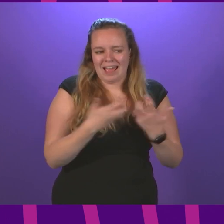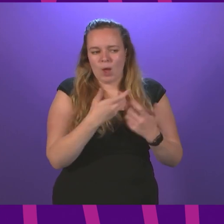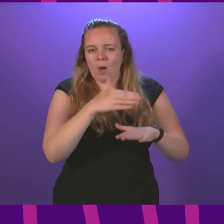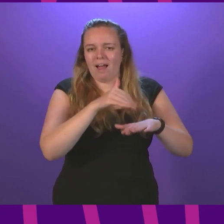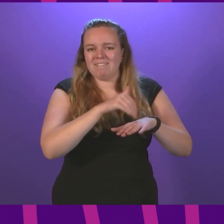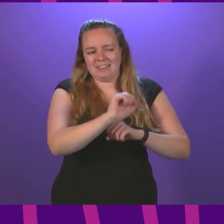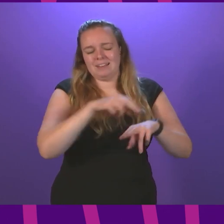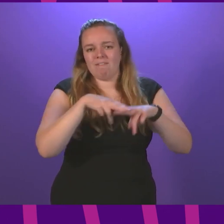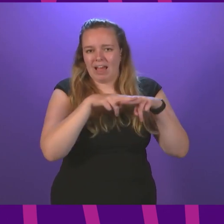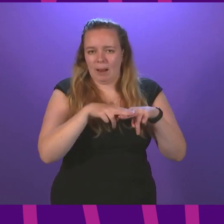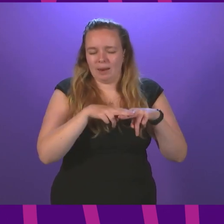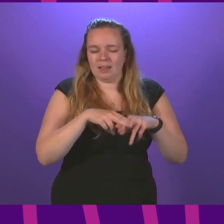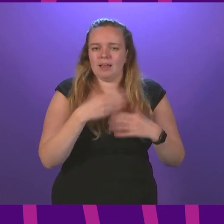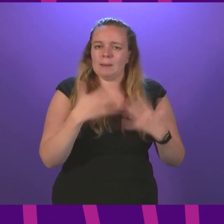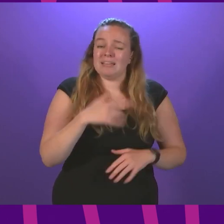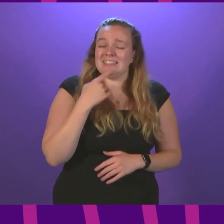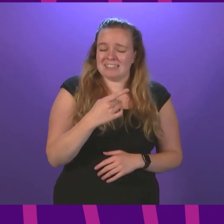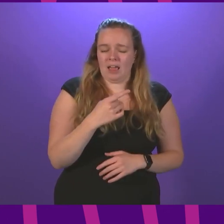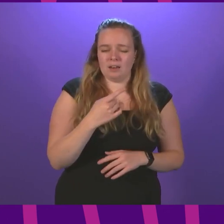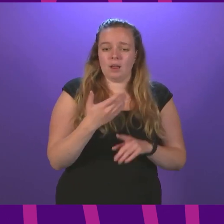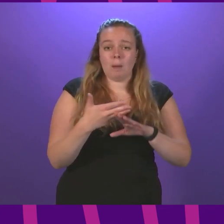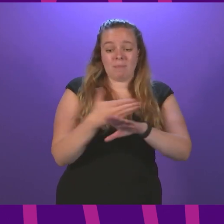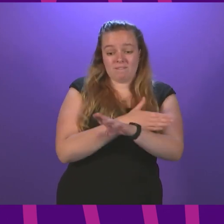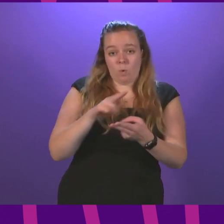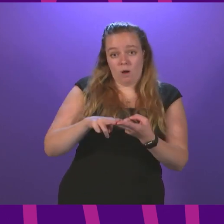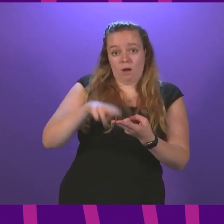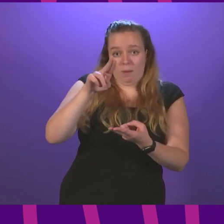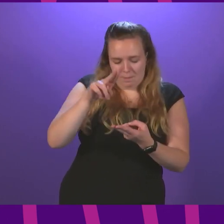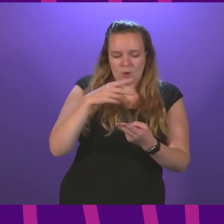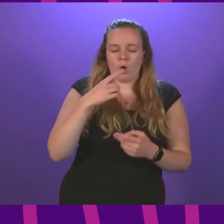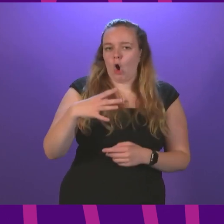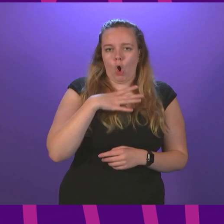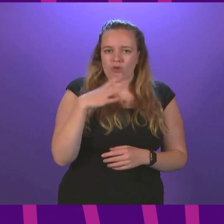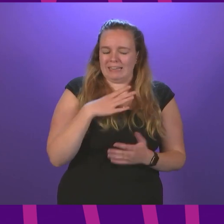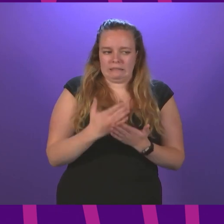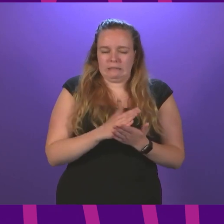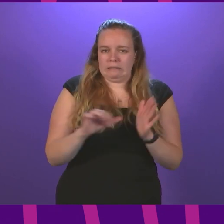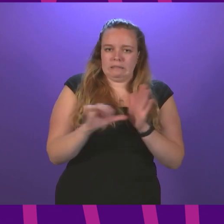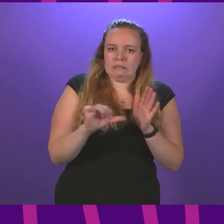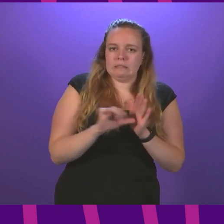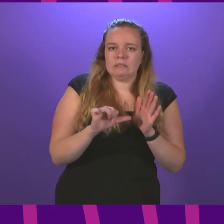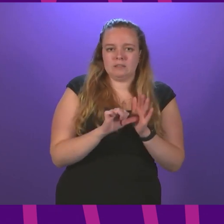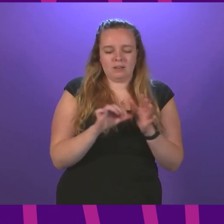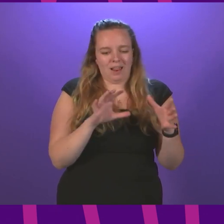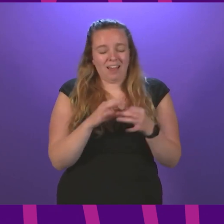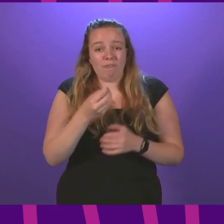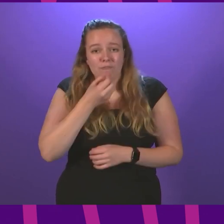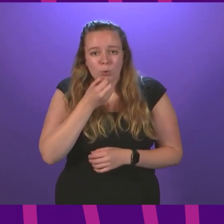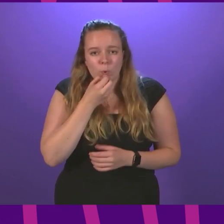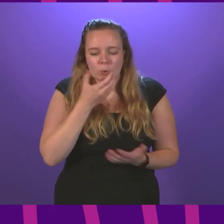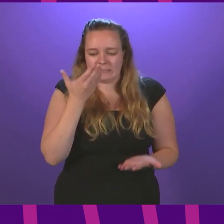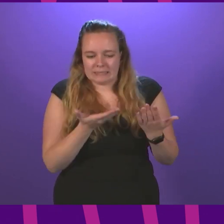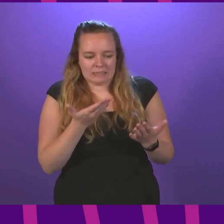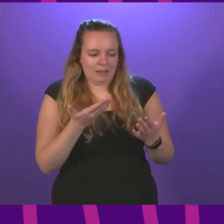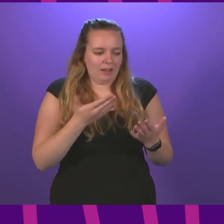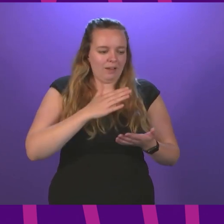his family. He said, before the uplift was introduced, we were already on a knife edge to do with food versus